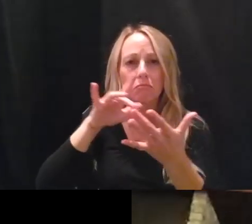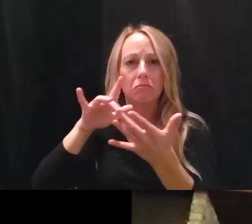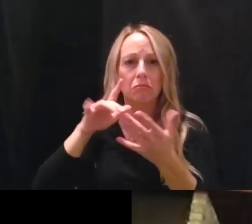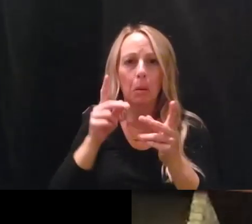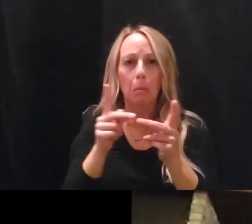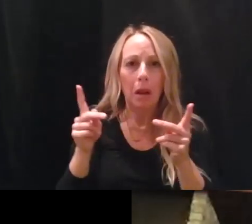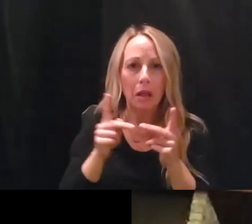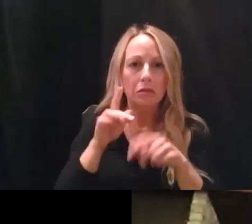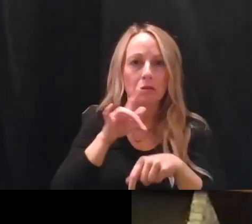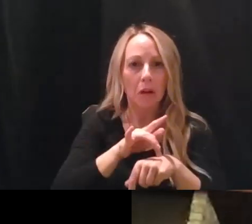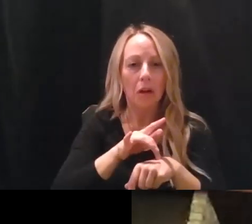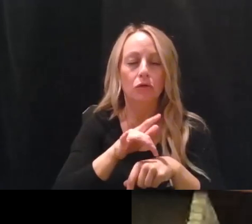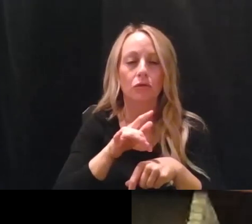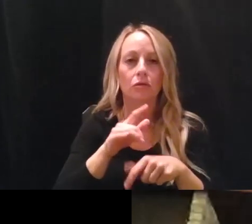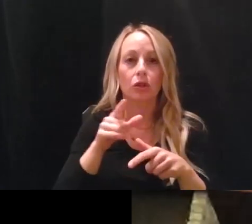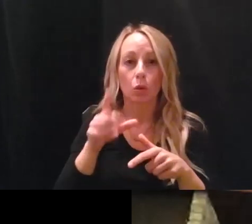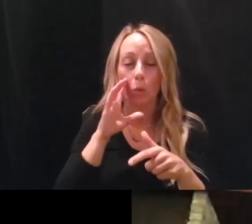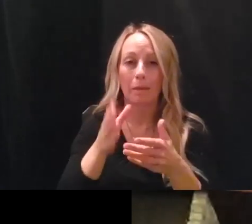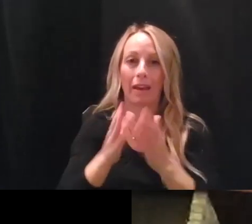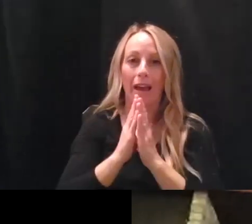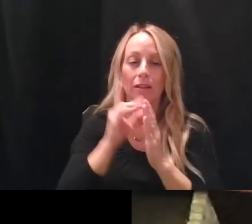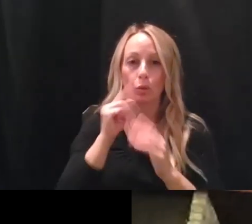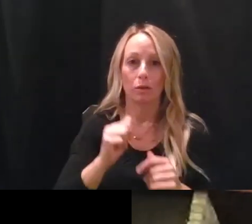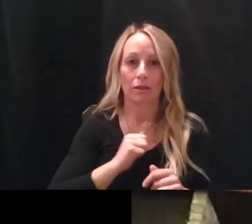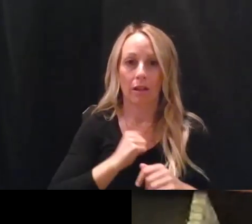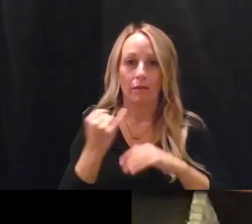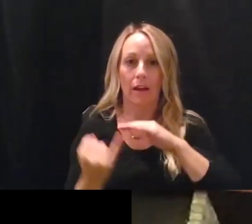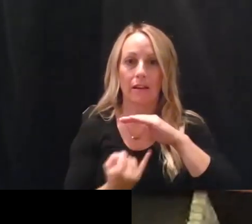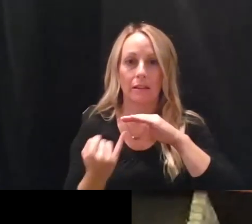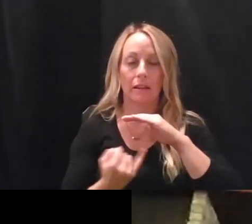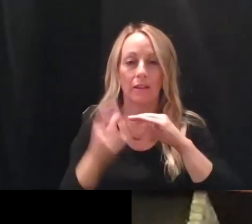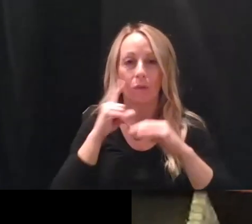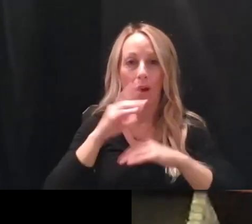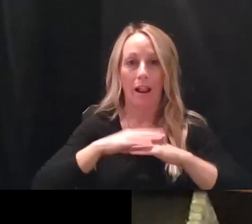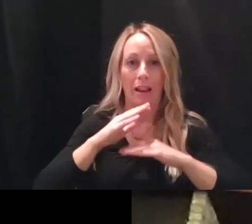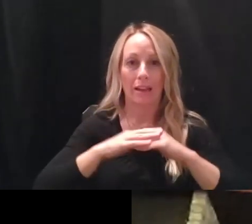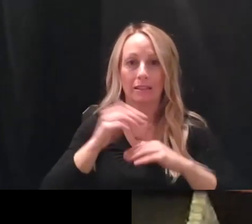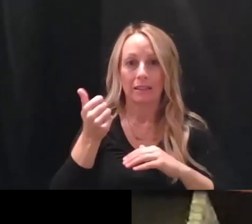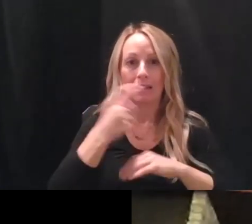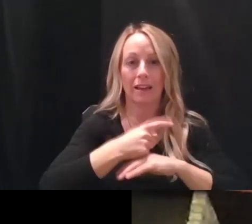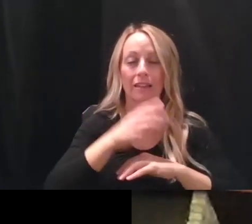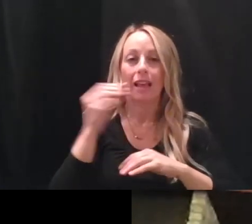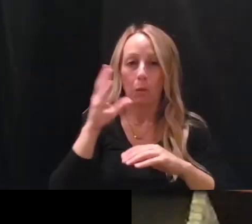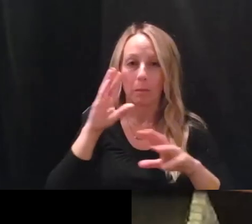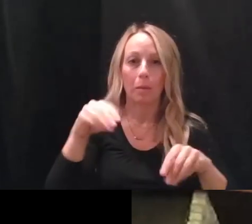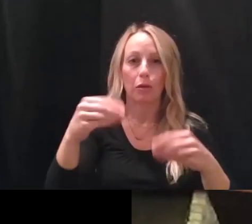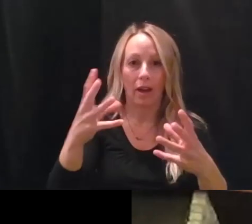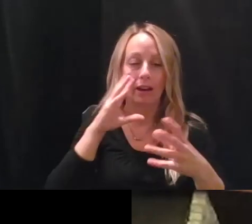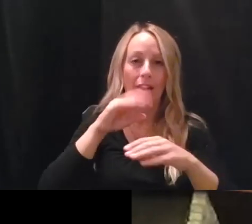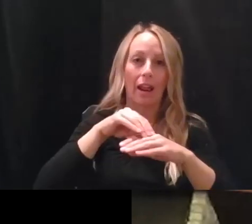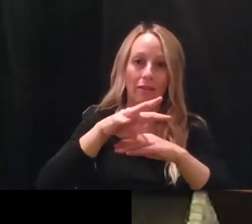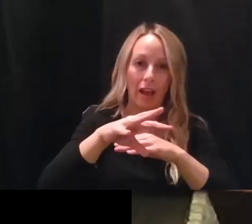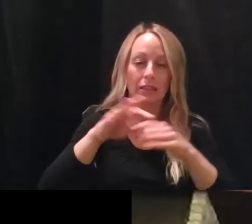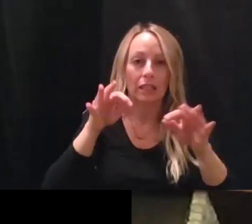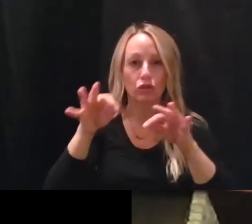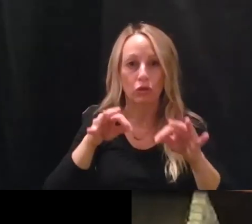You will be asked to self-isolate for at least 10 days and will be given advice on how to take care of yourself during self